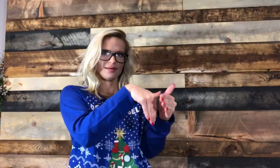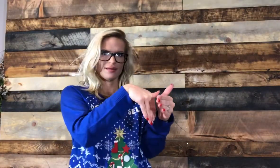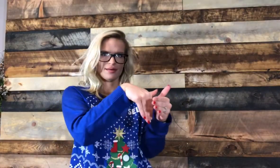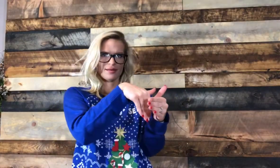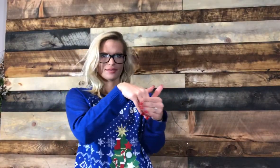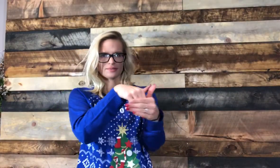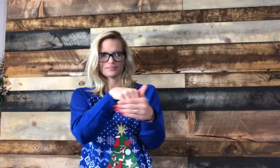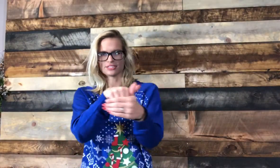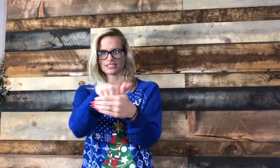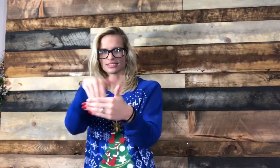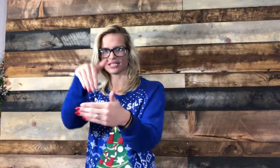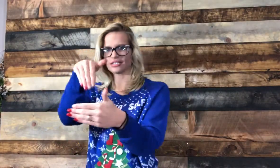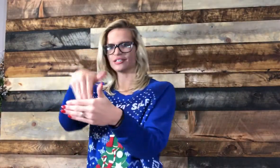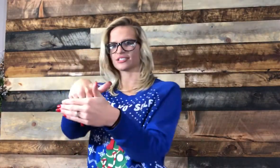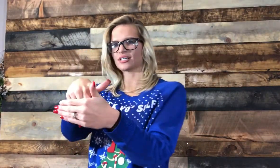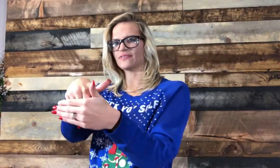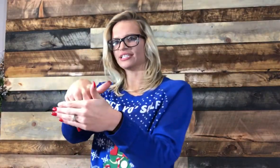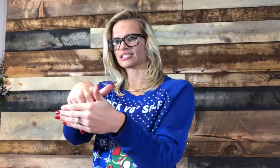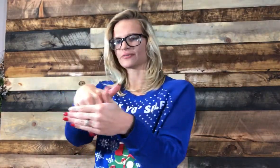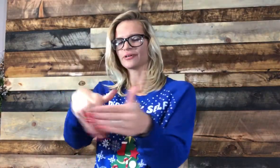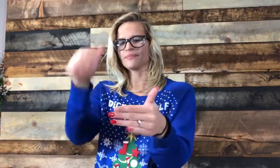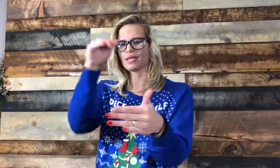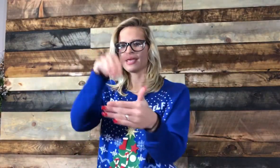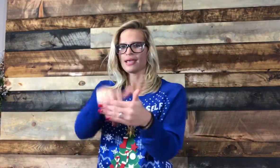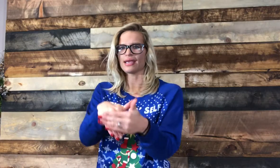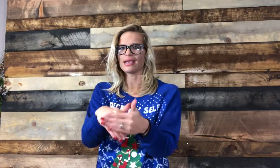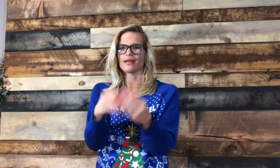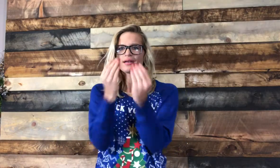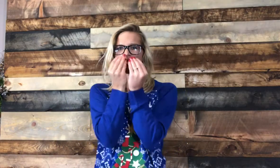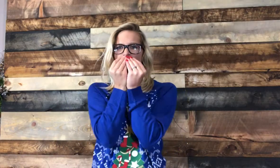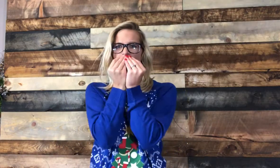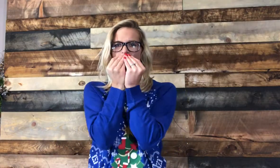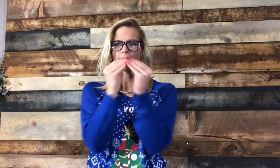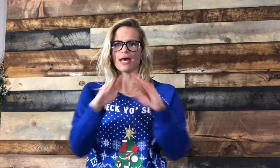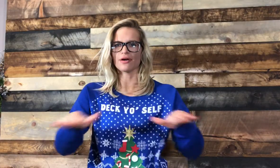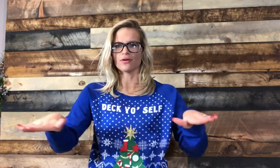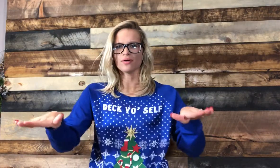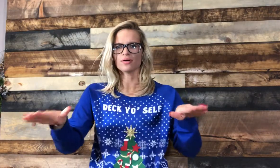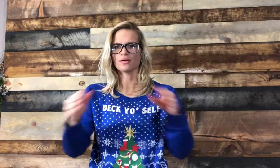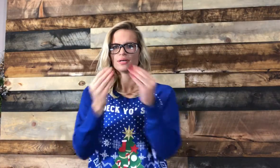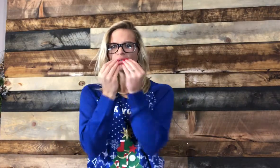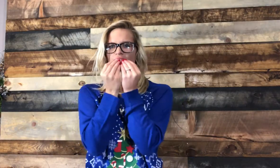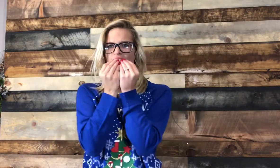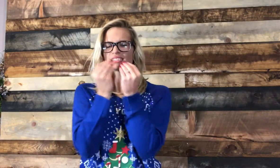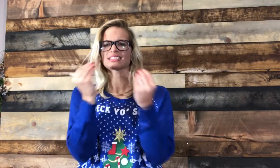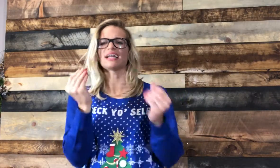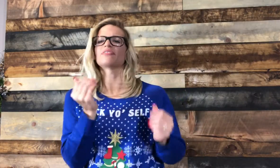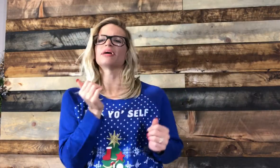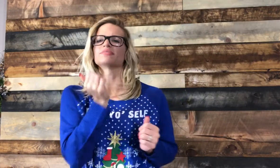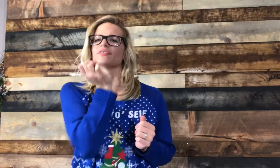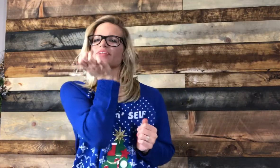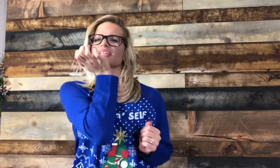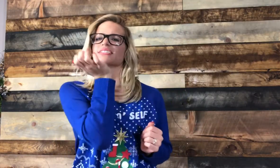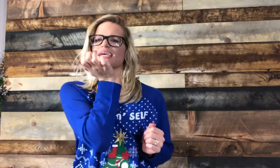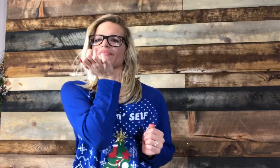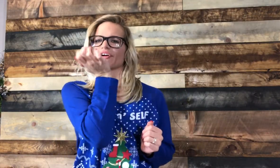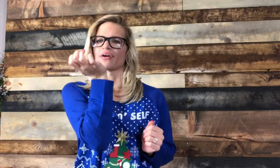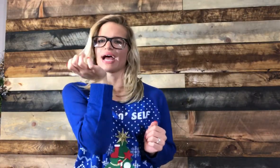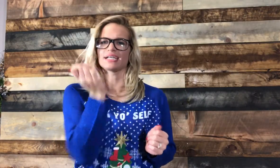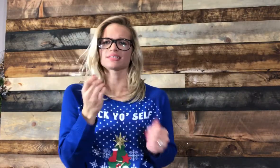In, just tucking yourself in somewhere. In the meadow. So this kind of reminds me of the sign for grass,